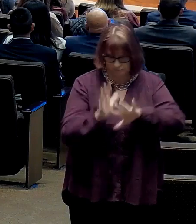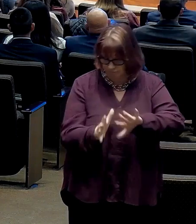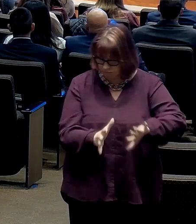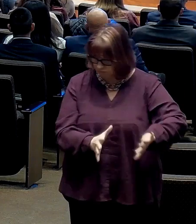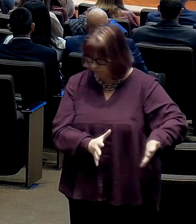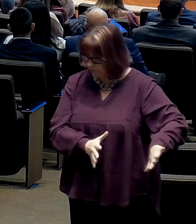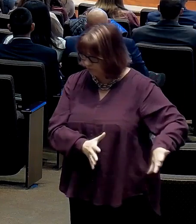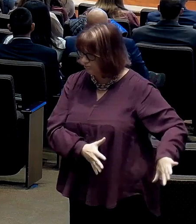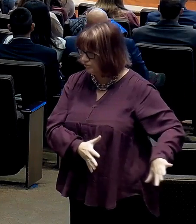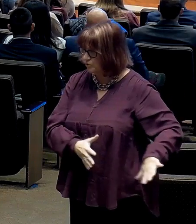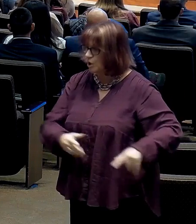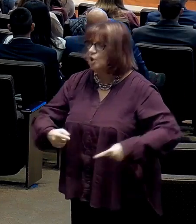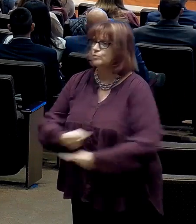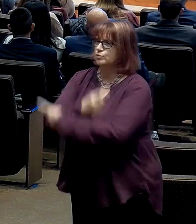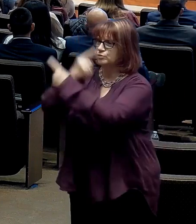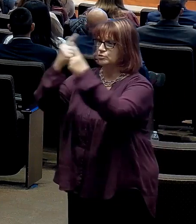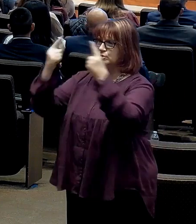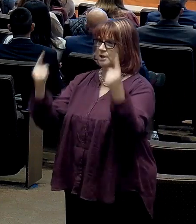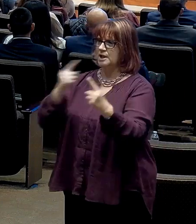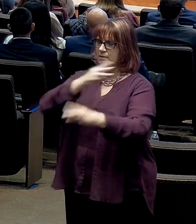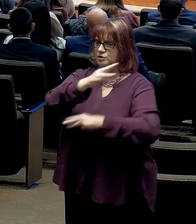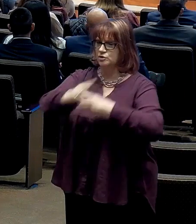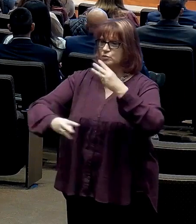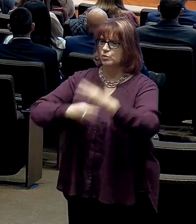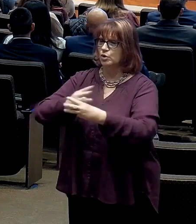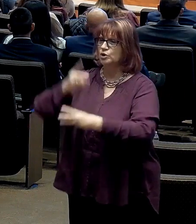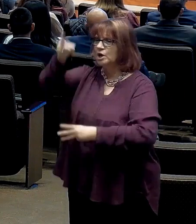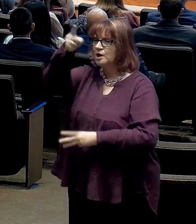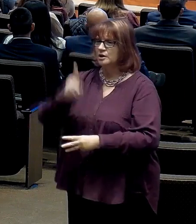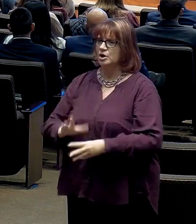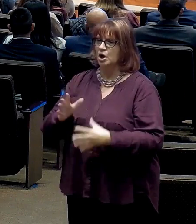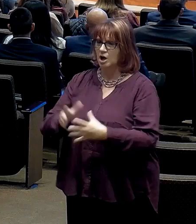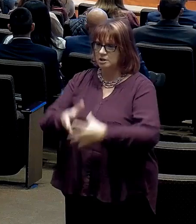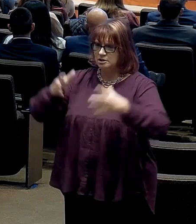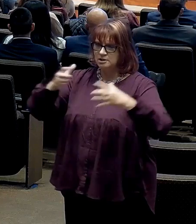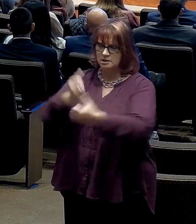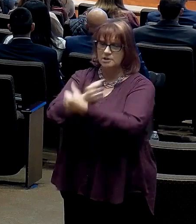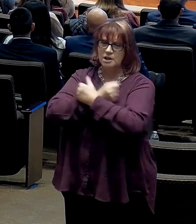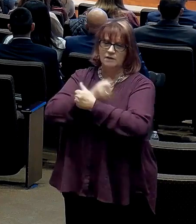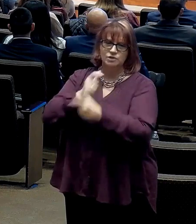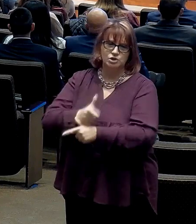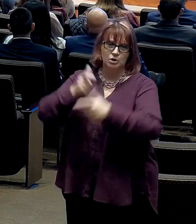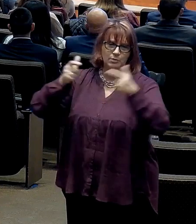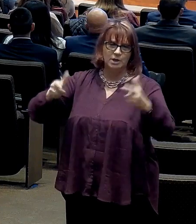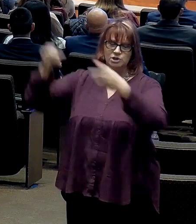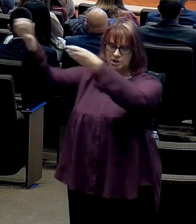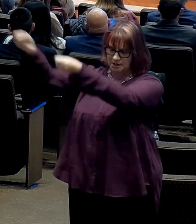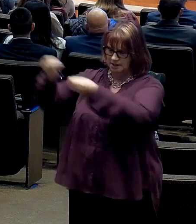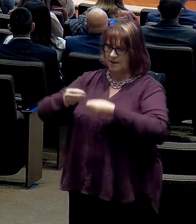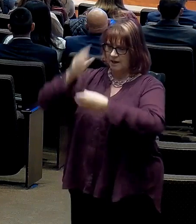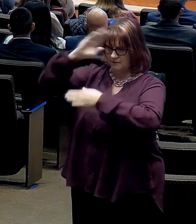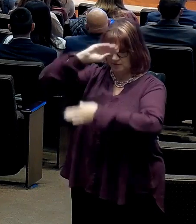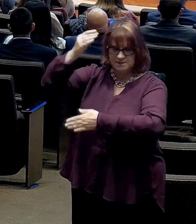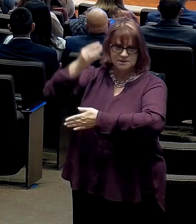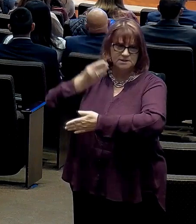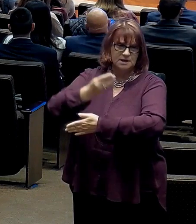world, God's a love, He gave us His Son. He gave